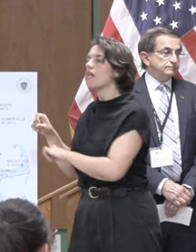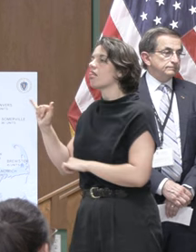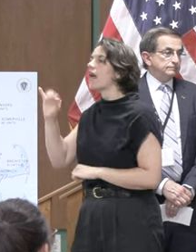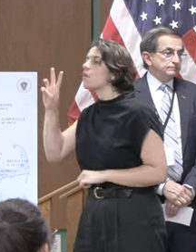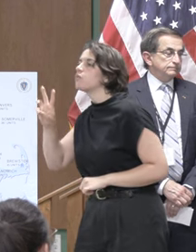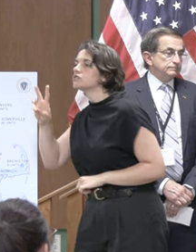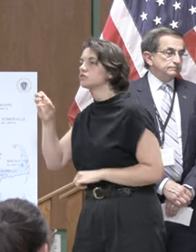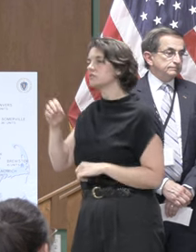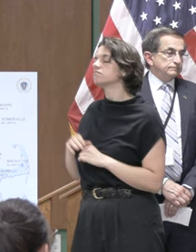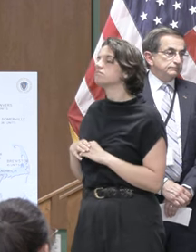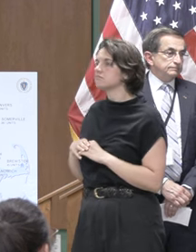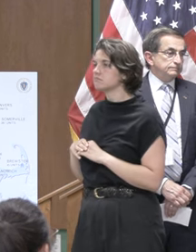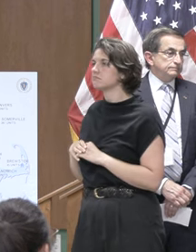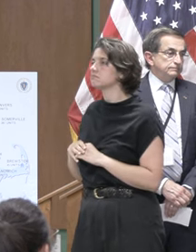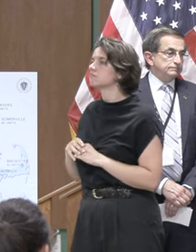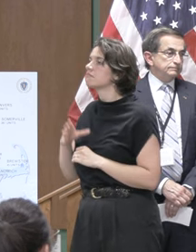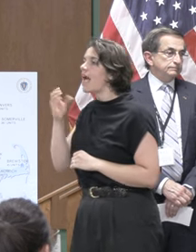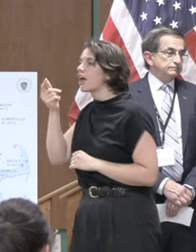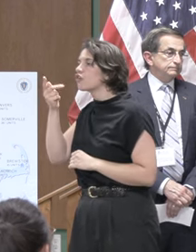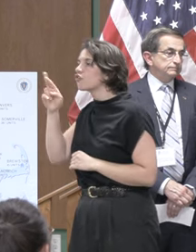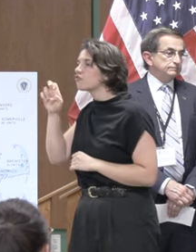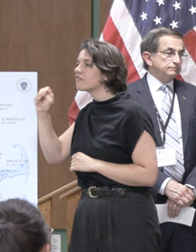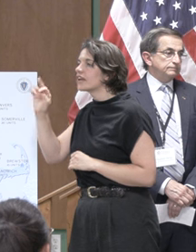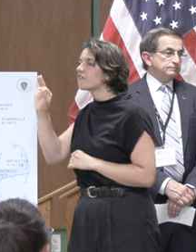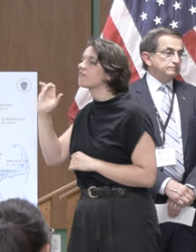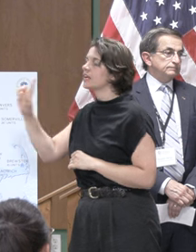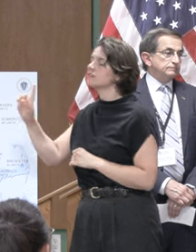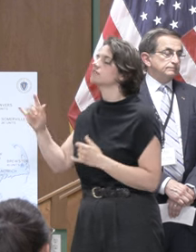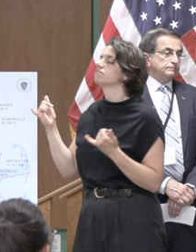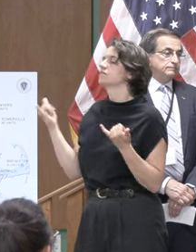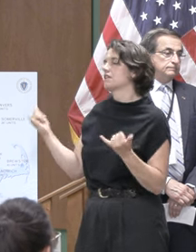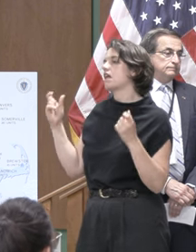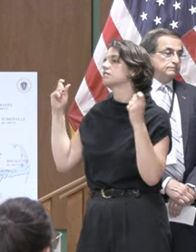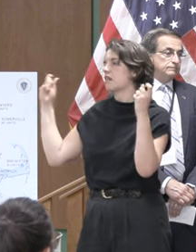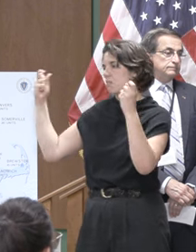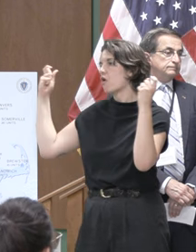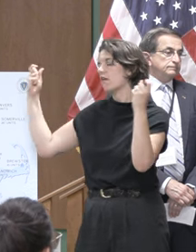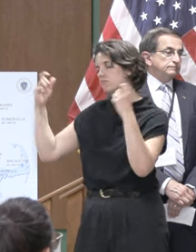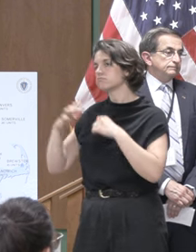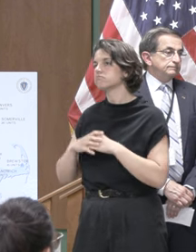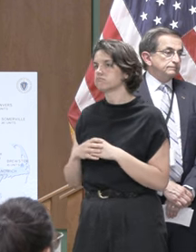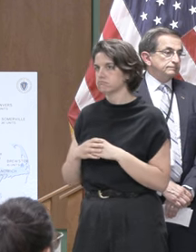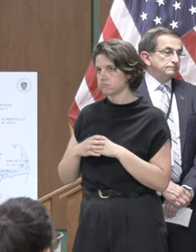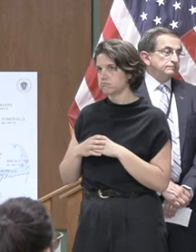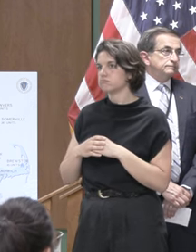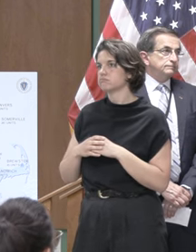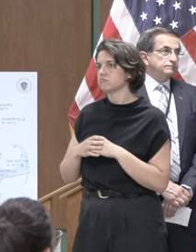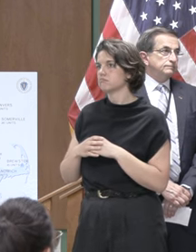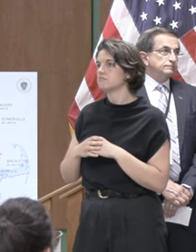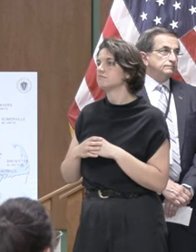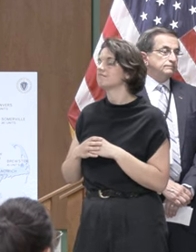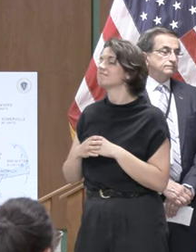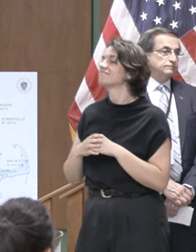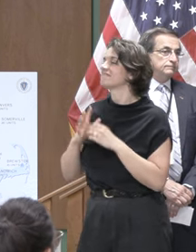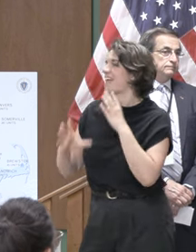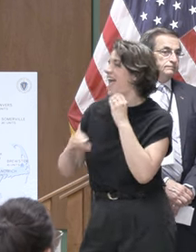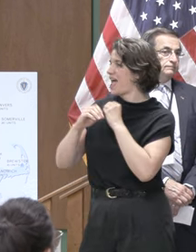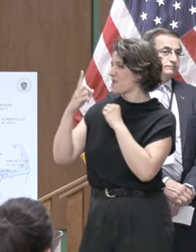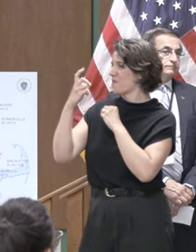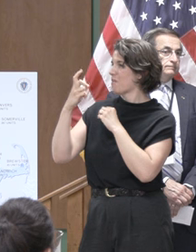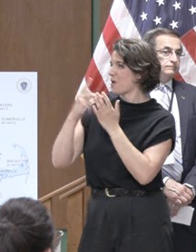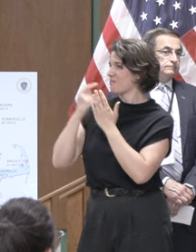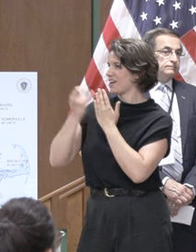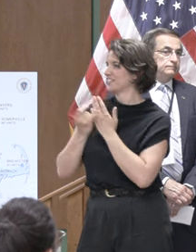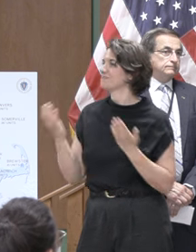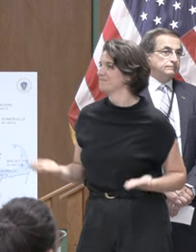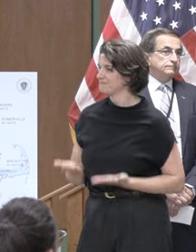housing for families in greenfield today we celebrate more projects one more project in front of us